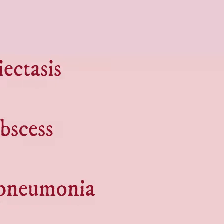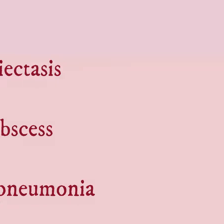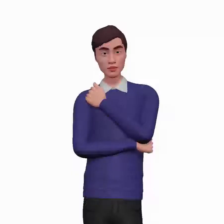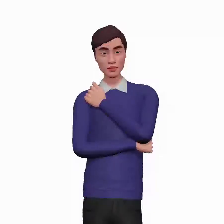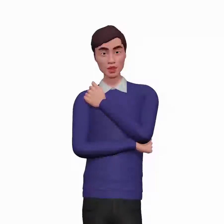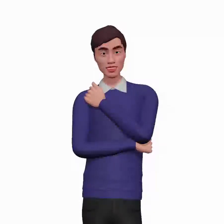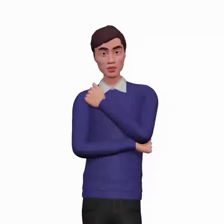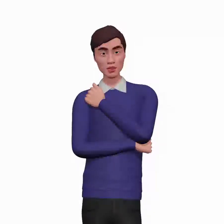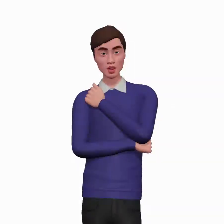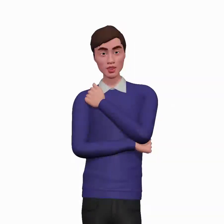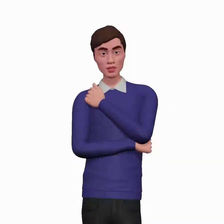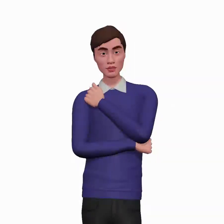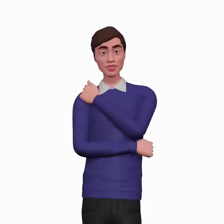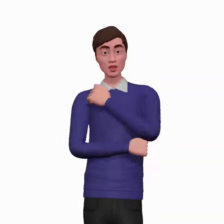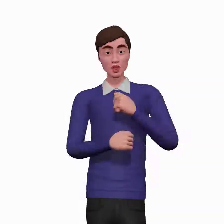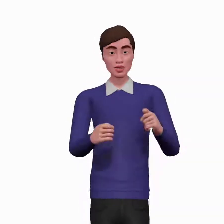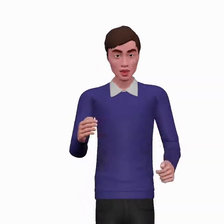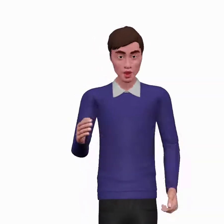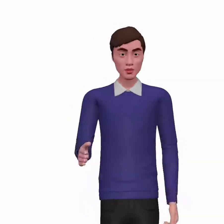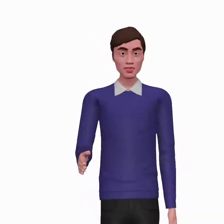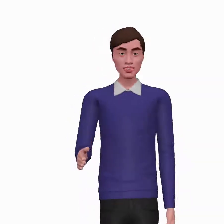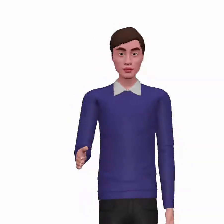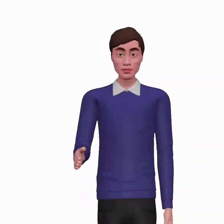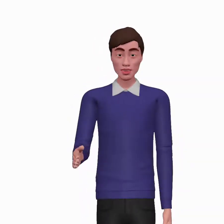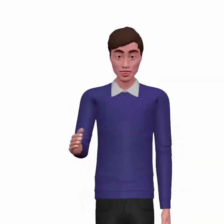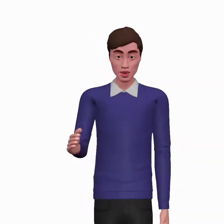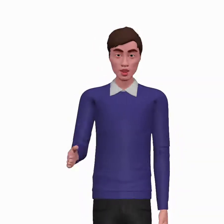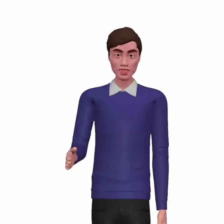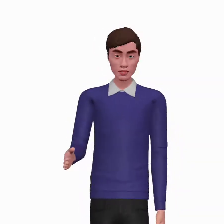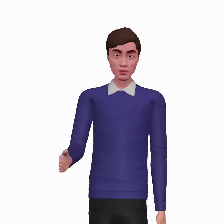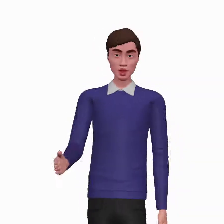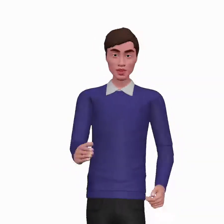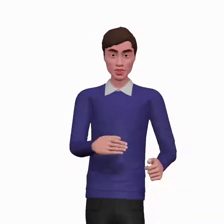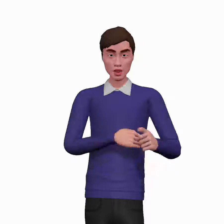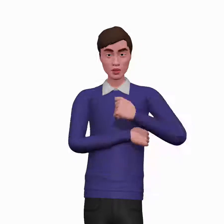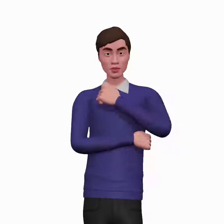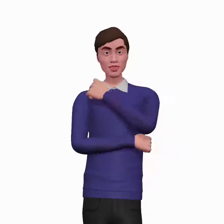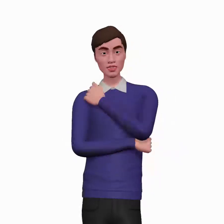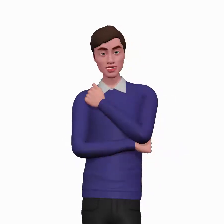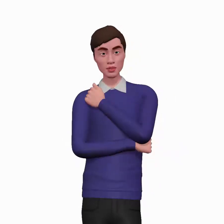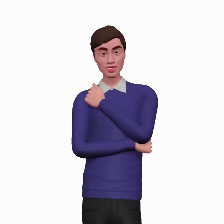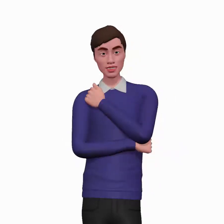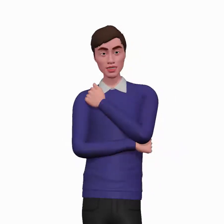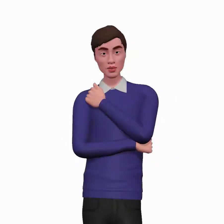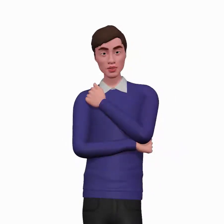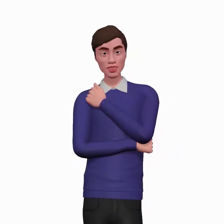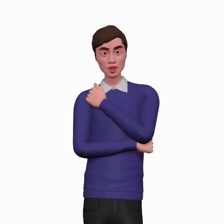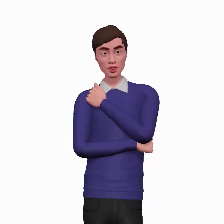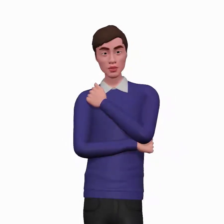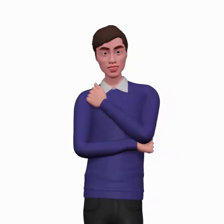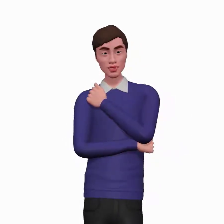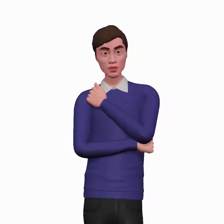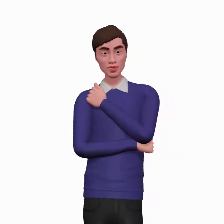Cough with profuse expectoration indicates bronchiectasis, lung abscess or it may be due to resolving pneumonia.